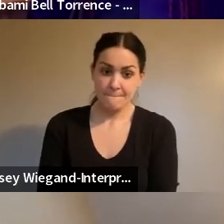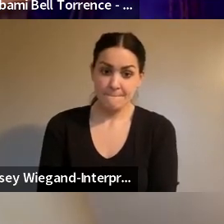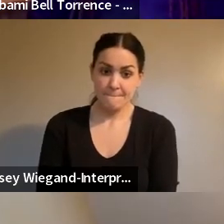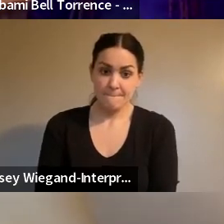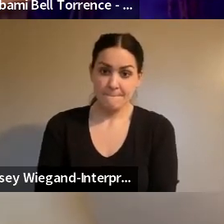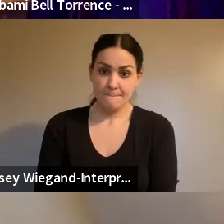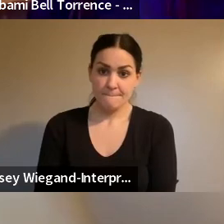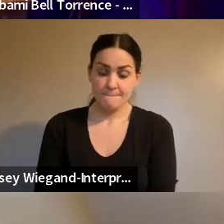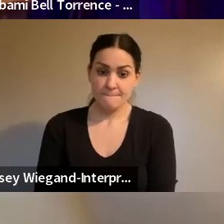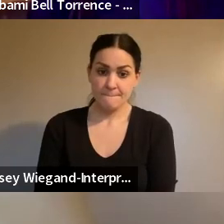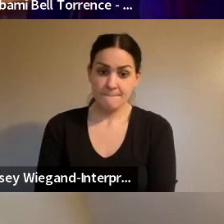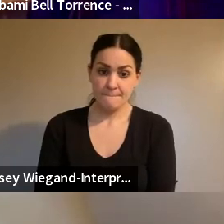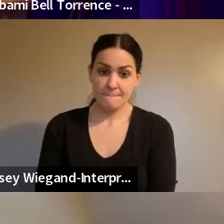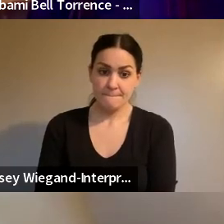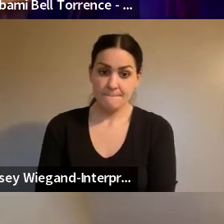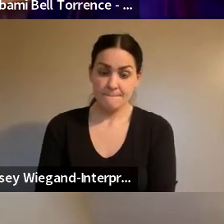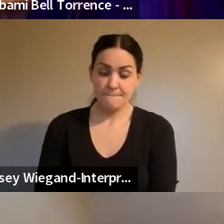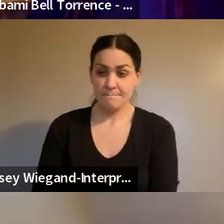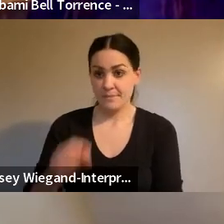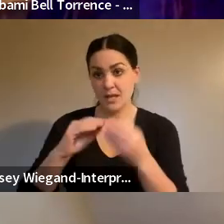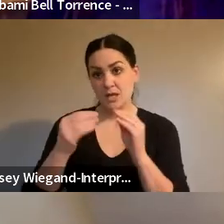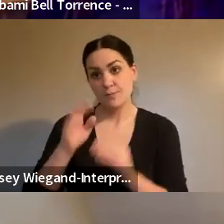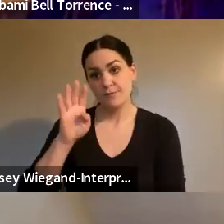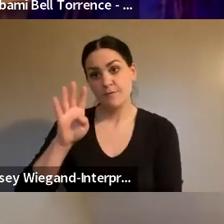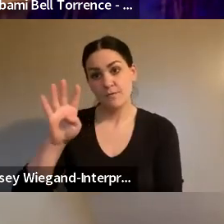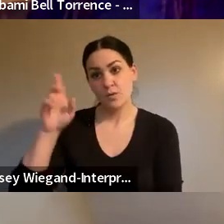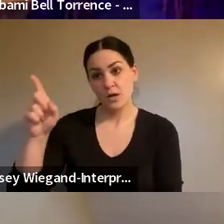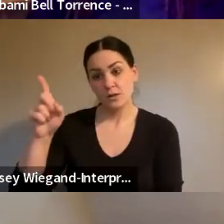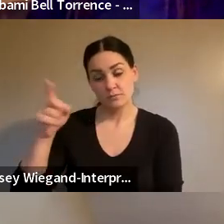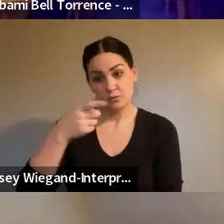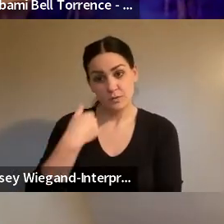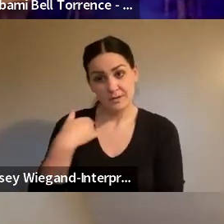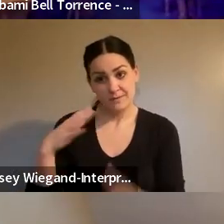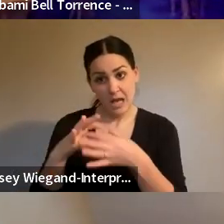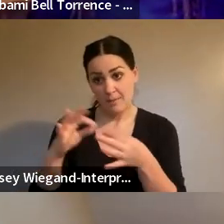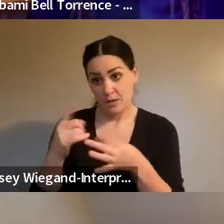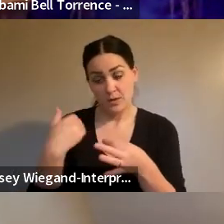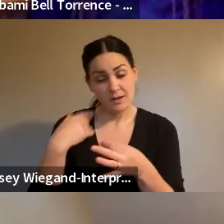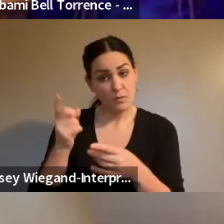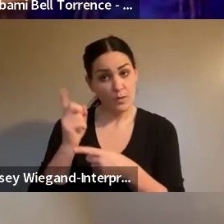You have a comment number ending four, four, one. You have one minute left.